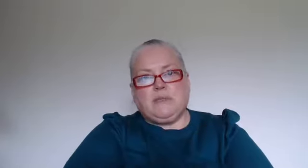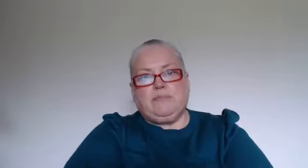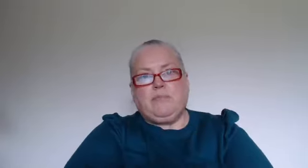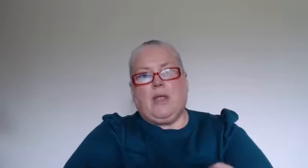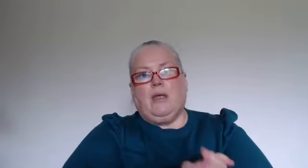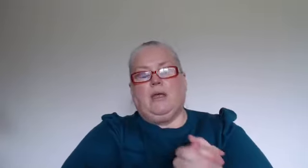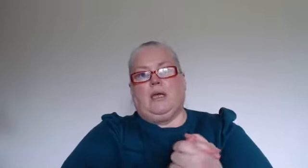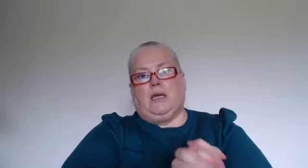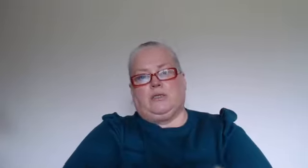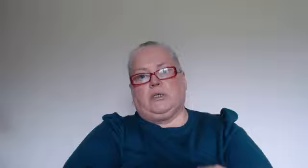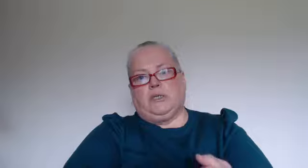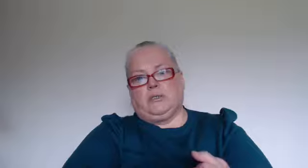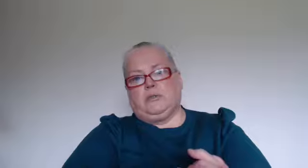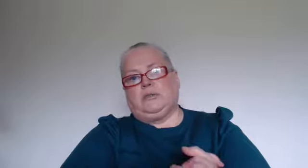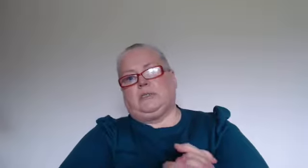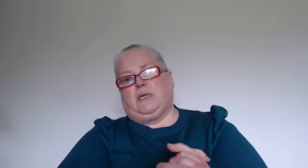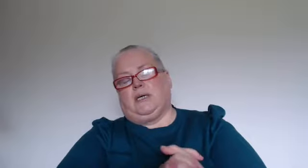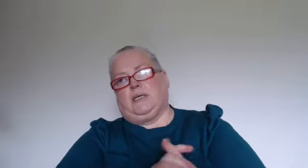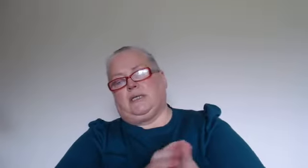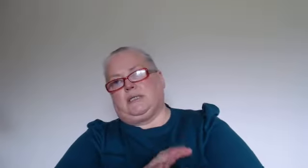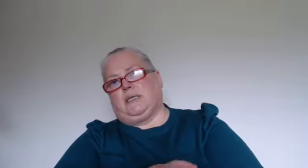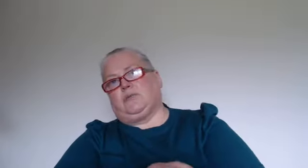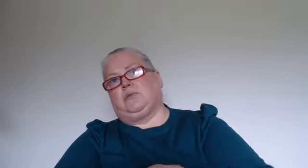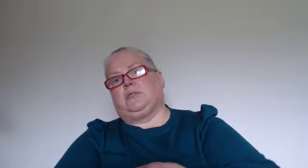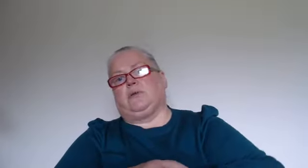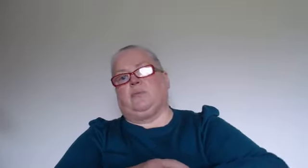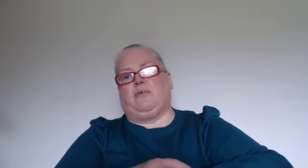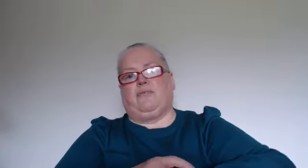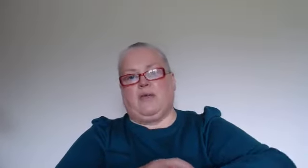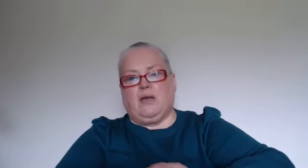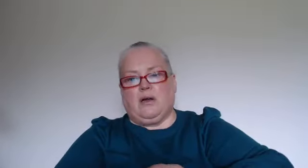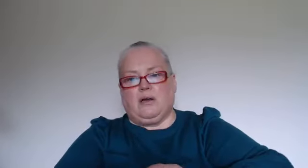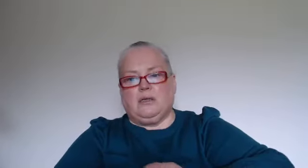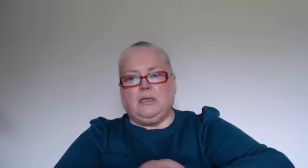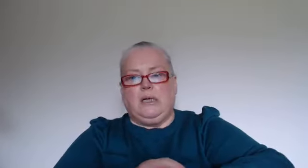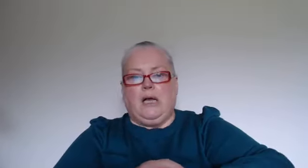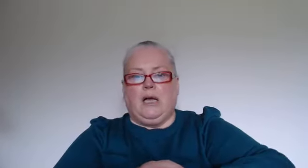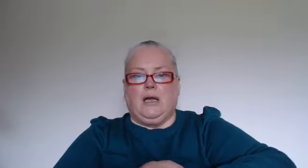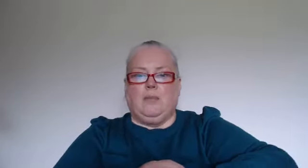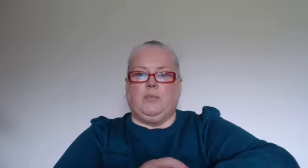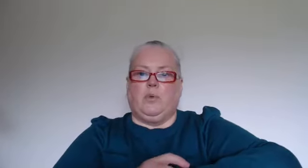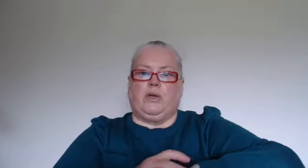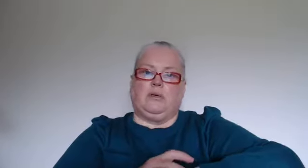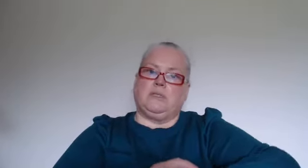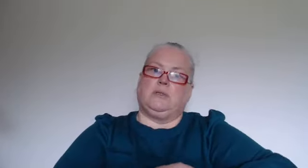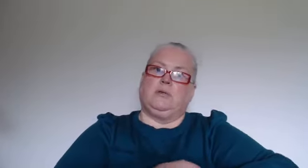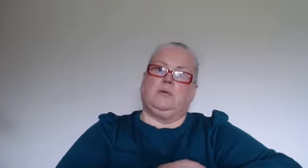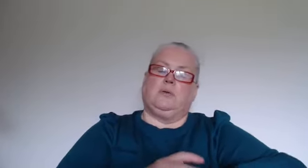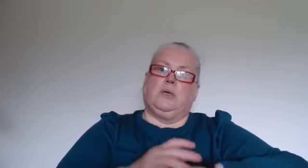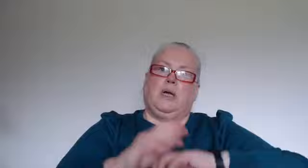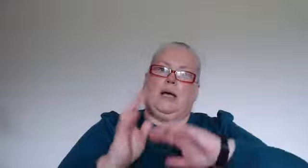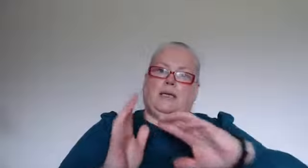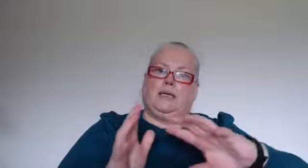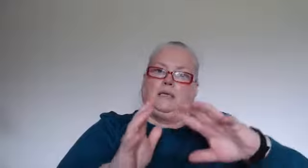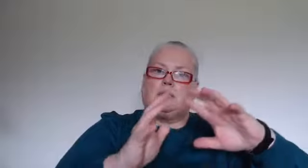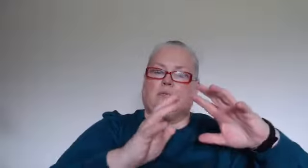in our childhood and as an adult. could be fear. We could also add in some